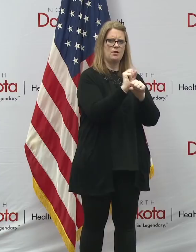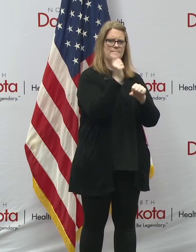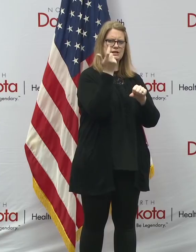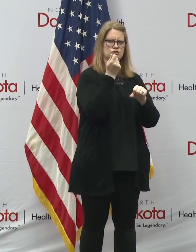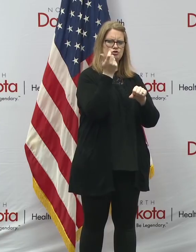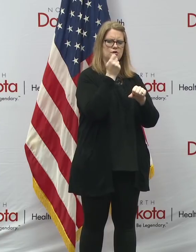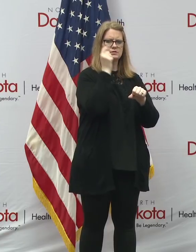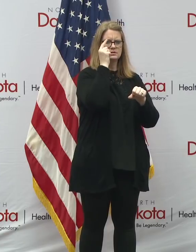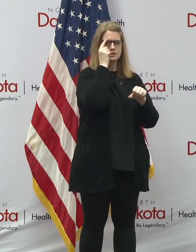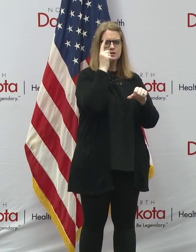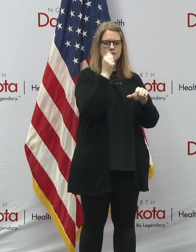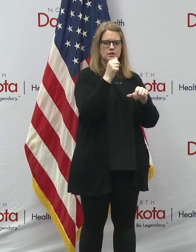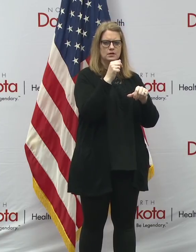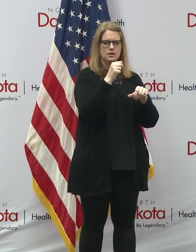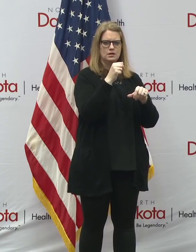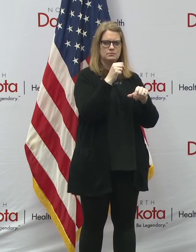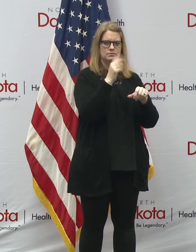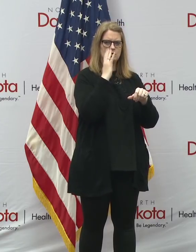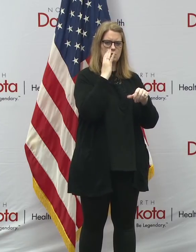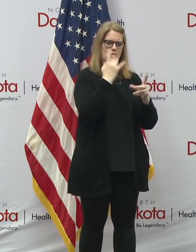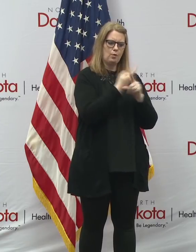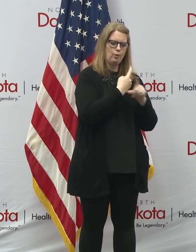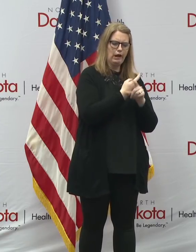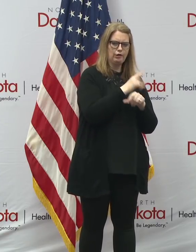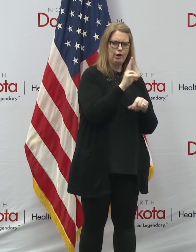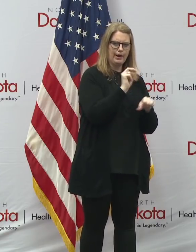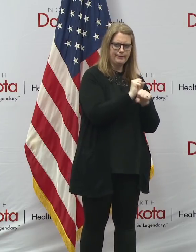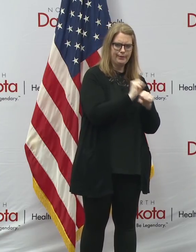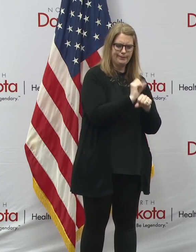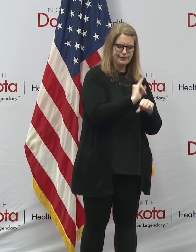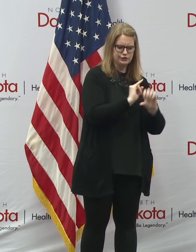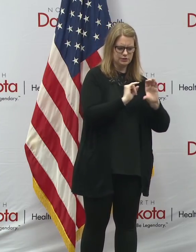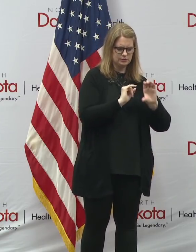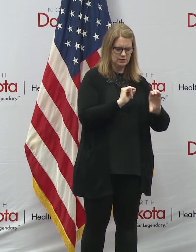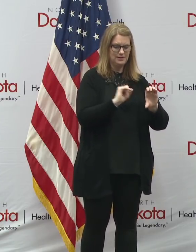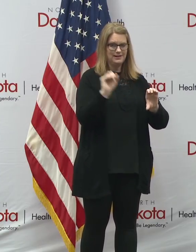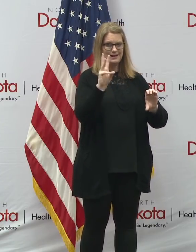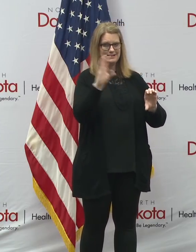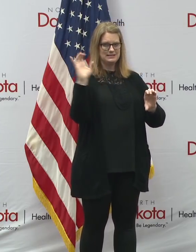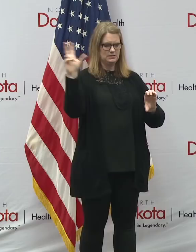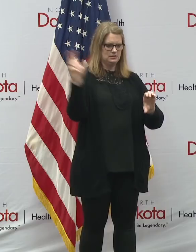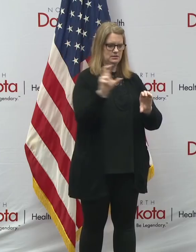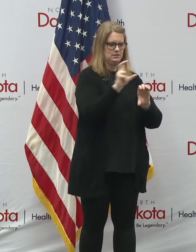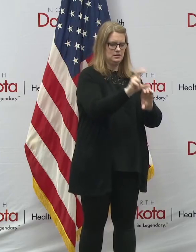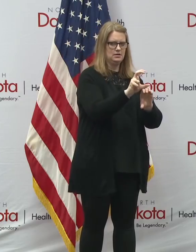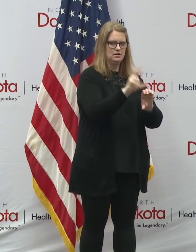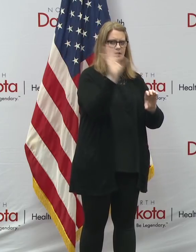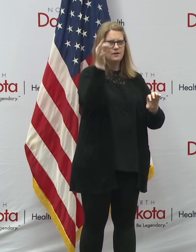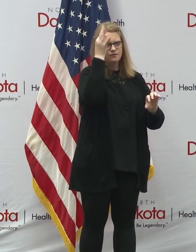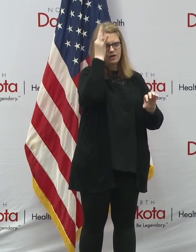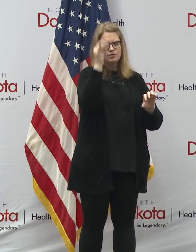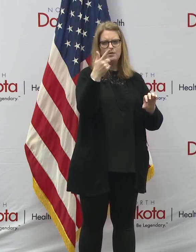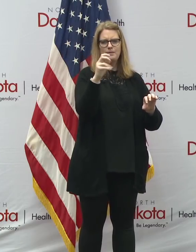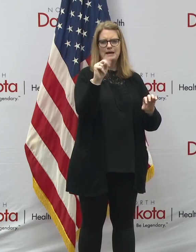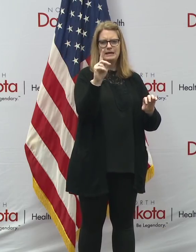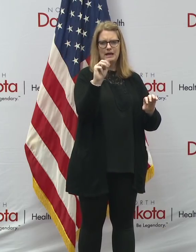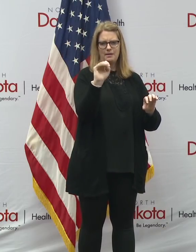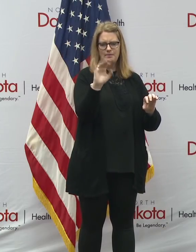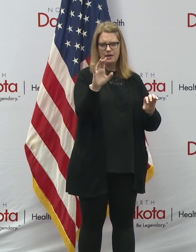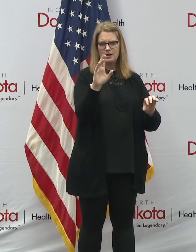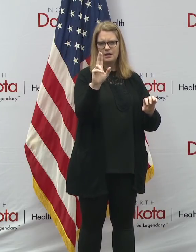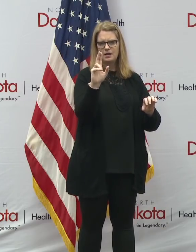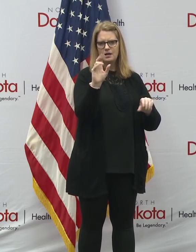benefit made on top of their regular unemployment insurance. And that is the federal pandemic unemployment compensation and